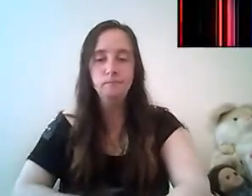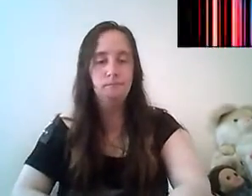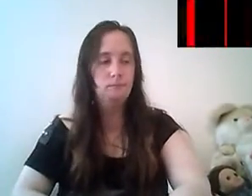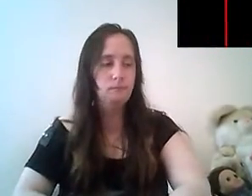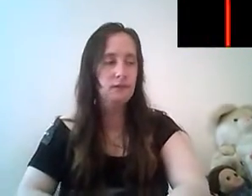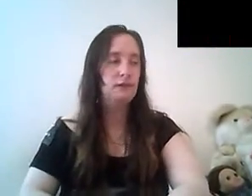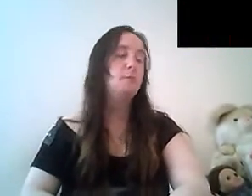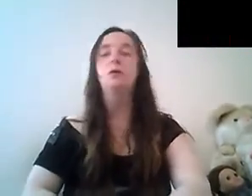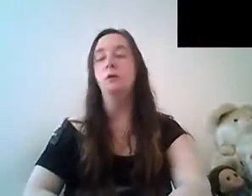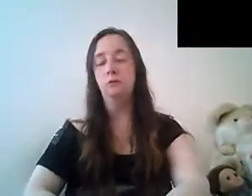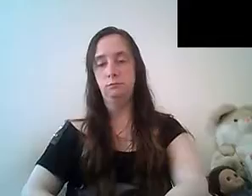here we go